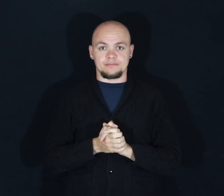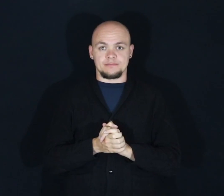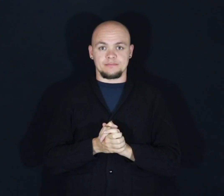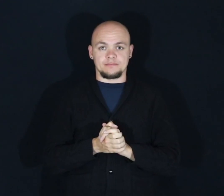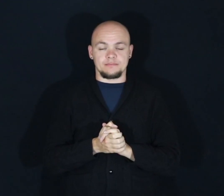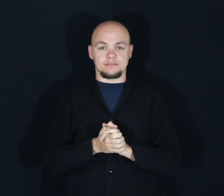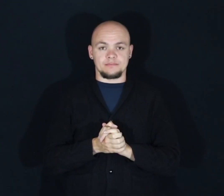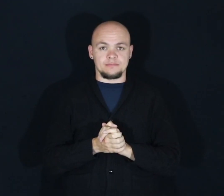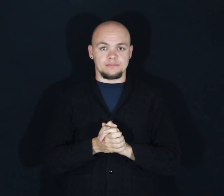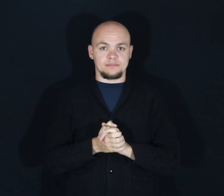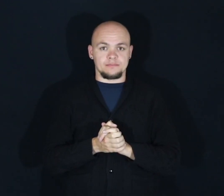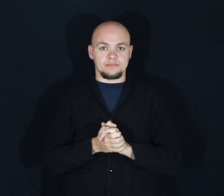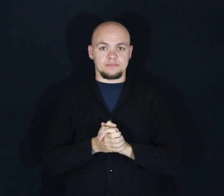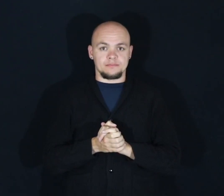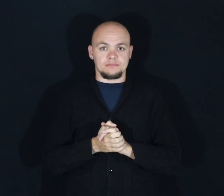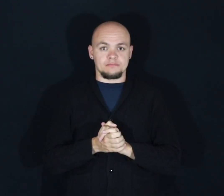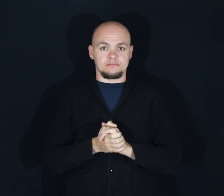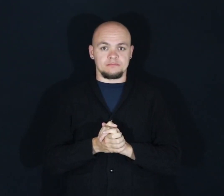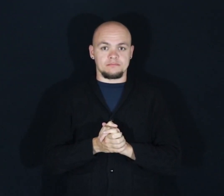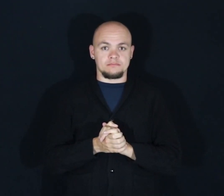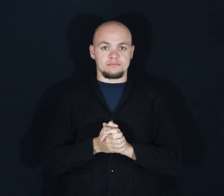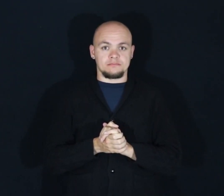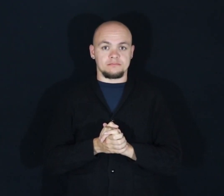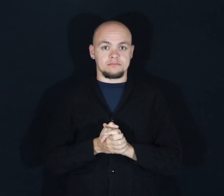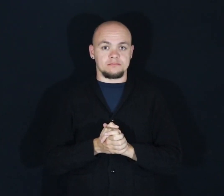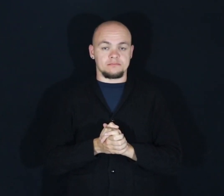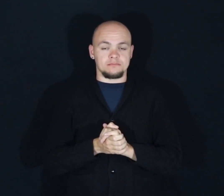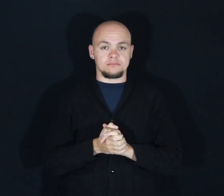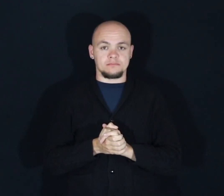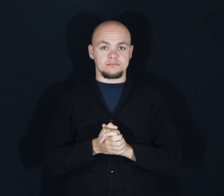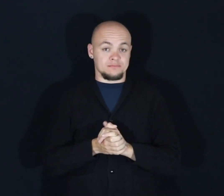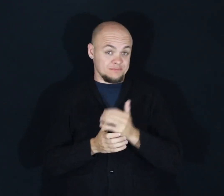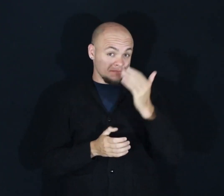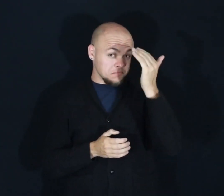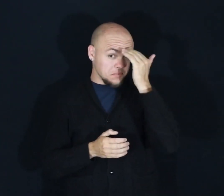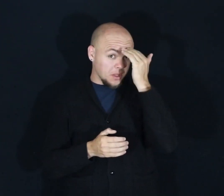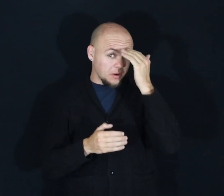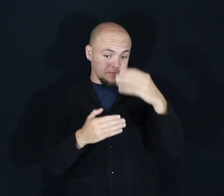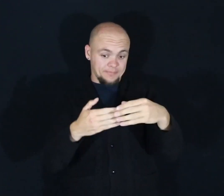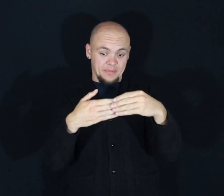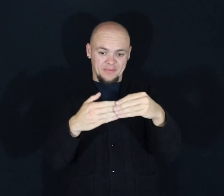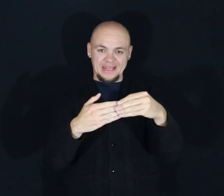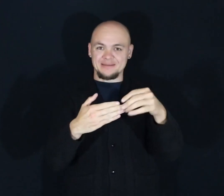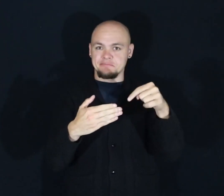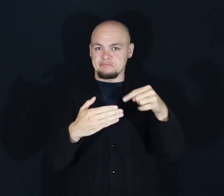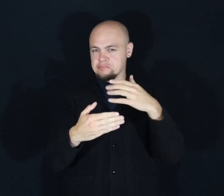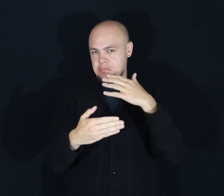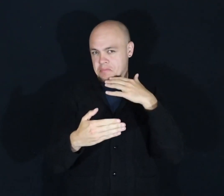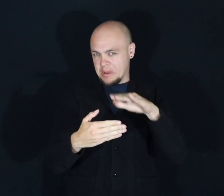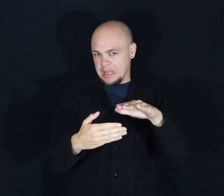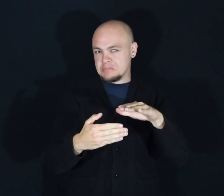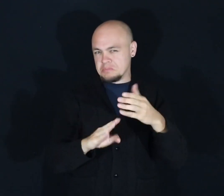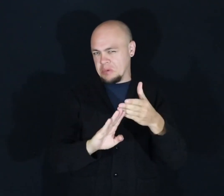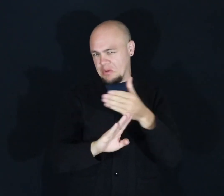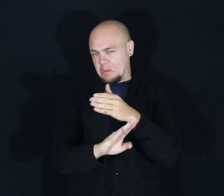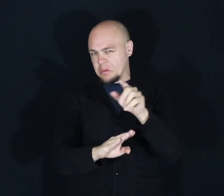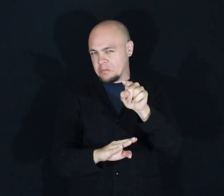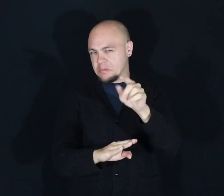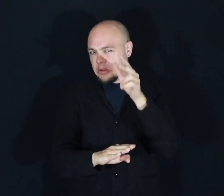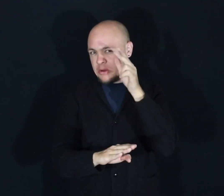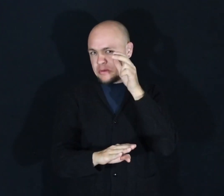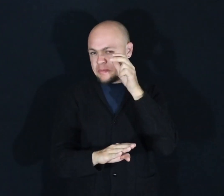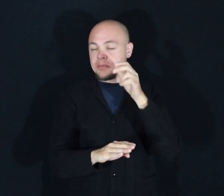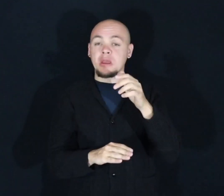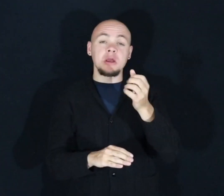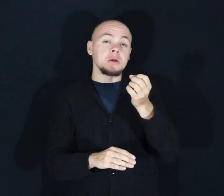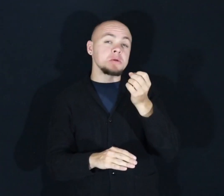You've probably heard that plastics are bad. Facts like 12